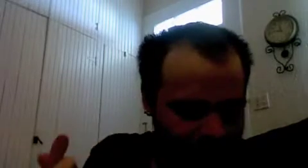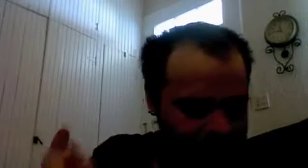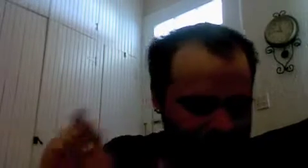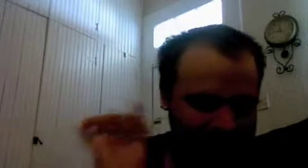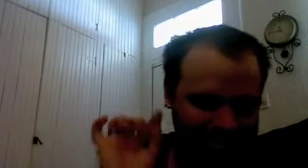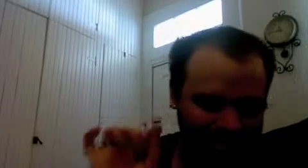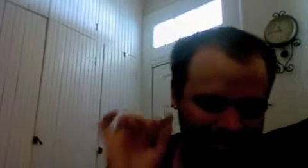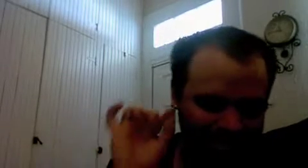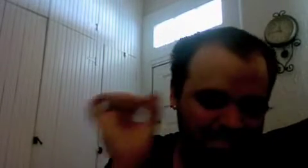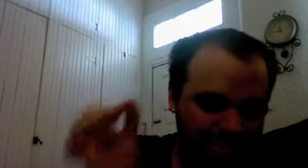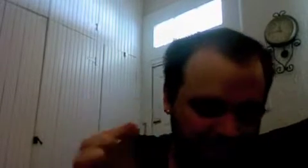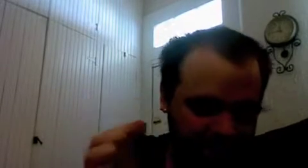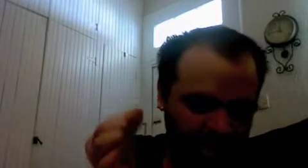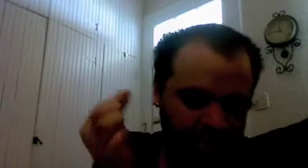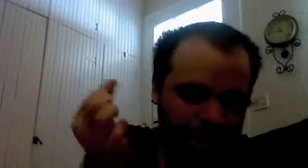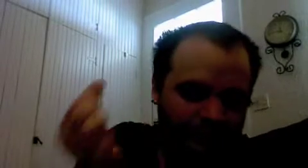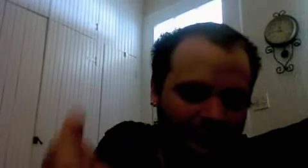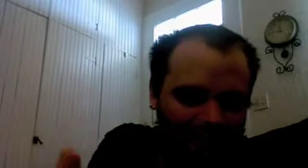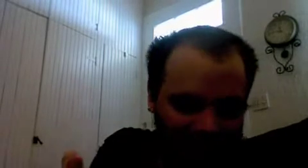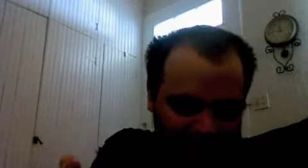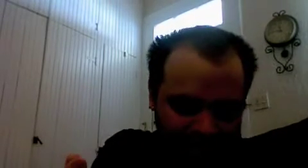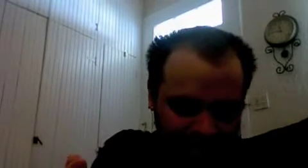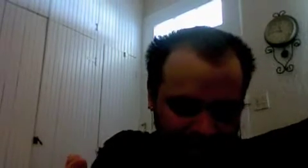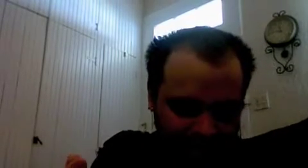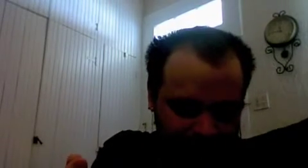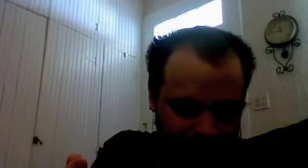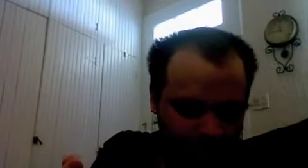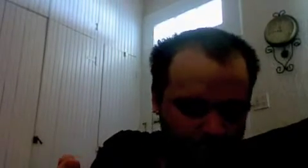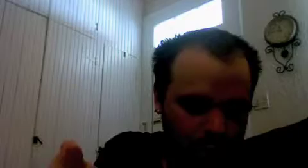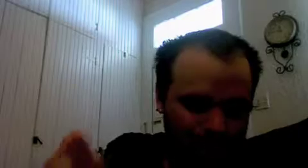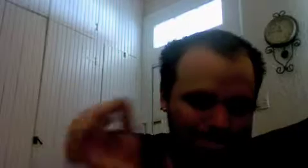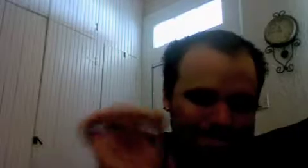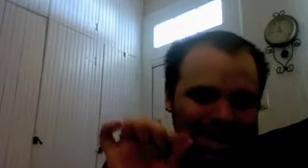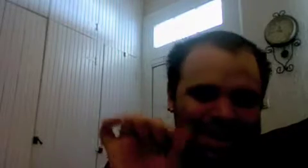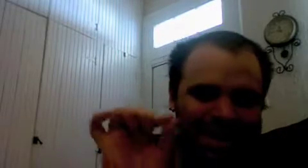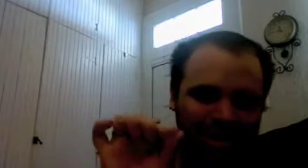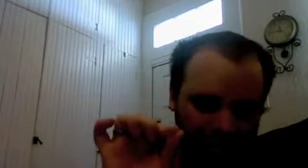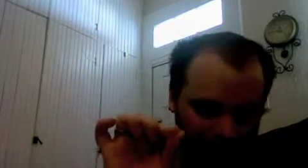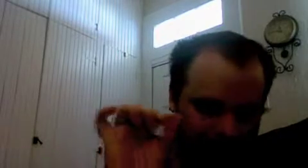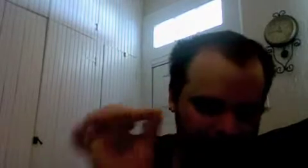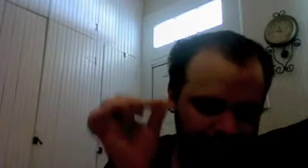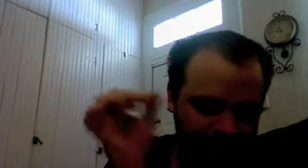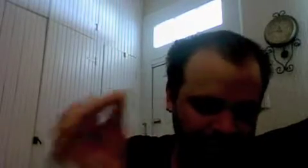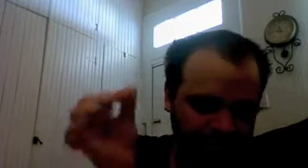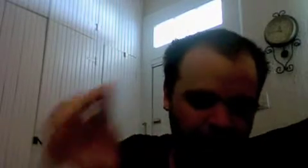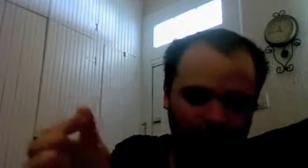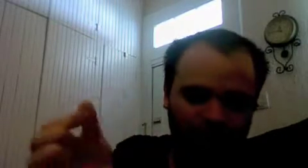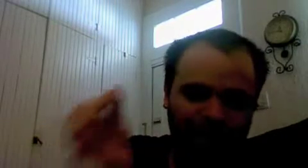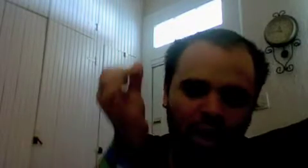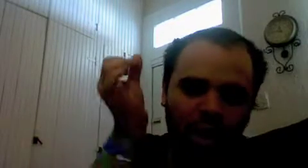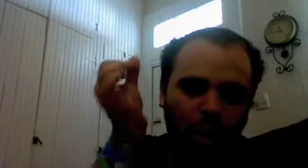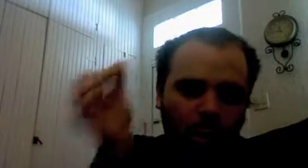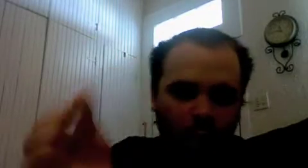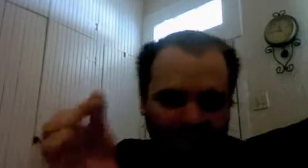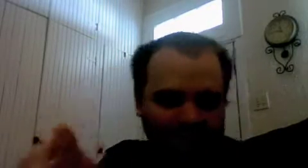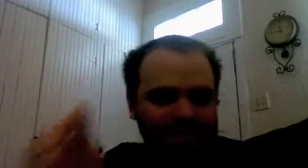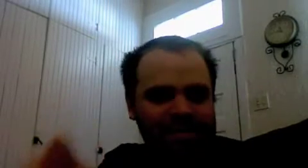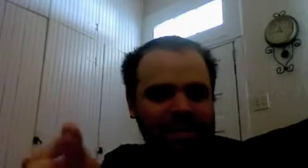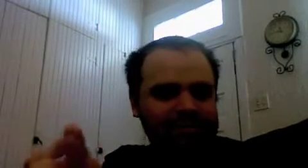as it is the movement of positing itself or the mediation of itself othering with itself